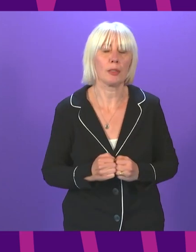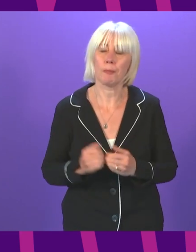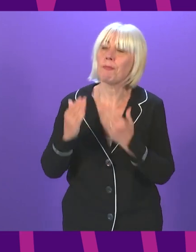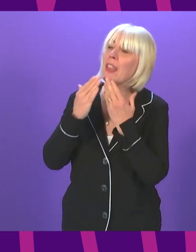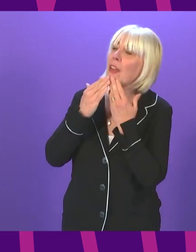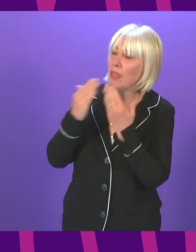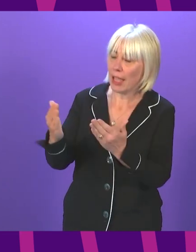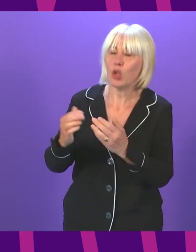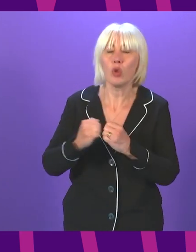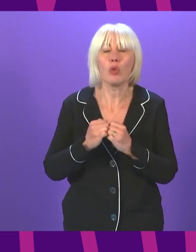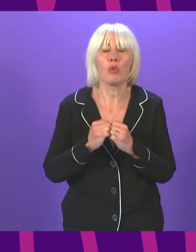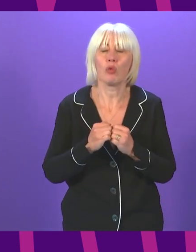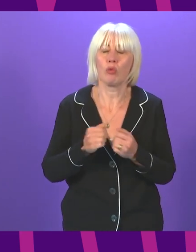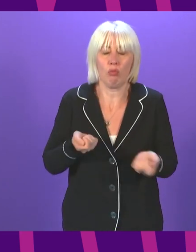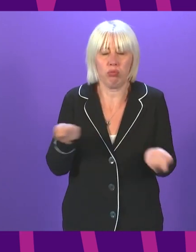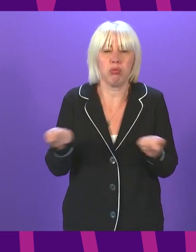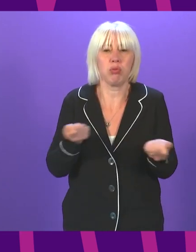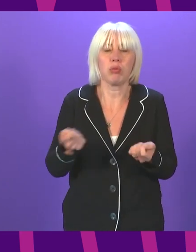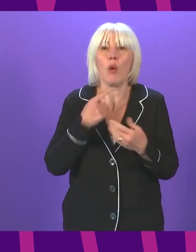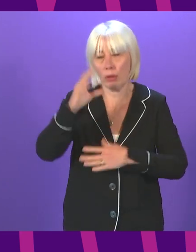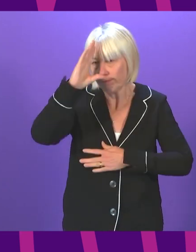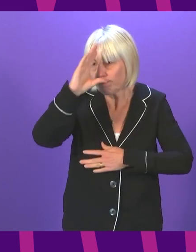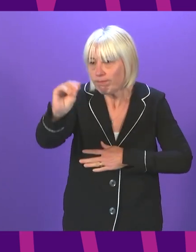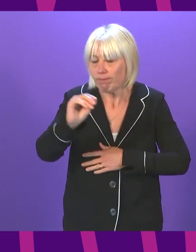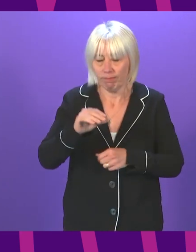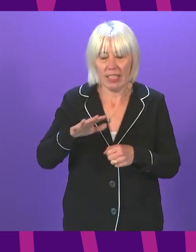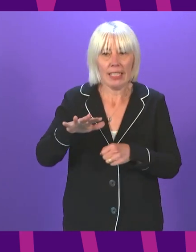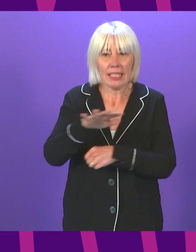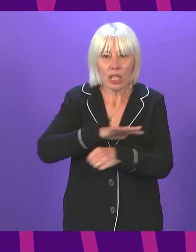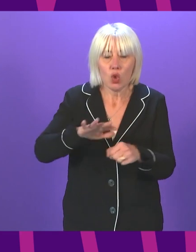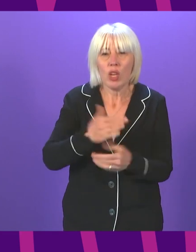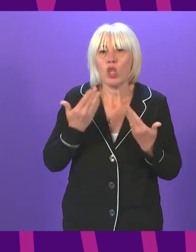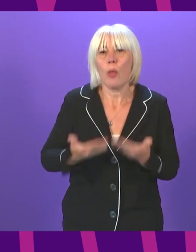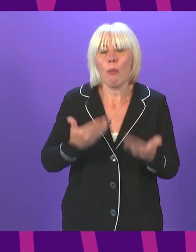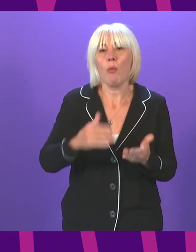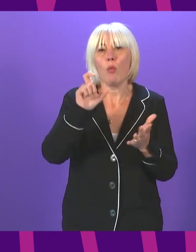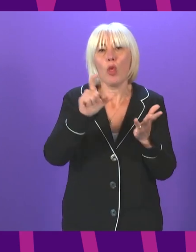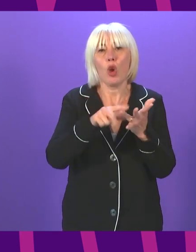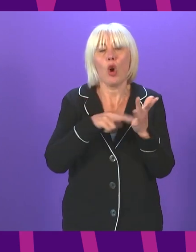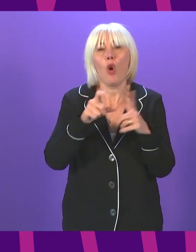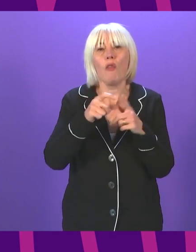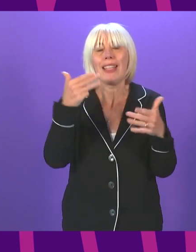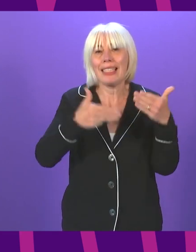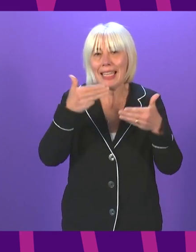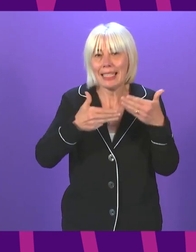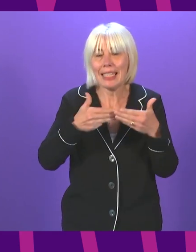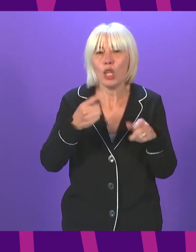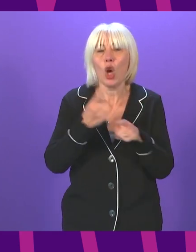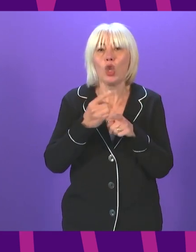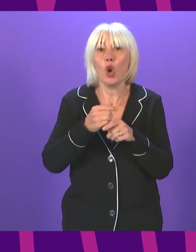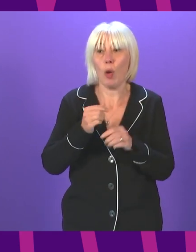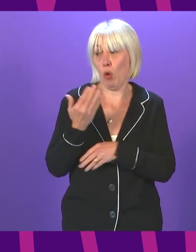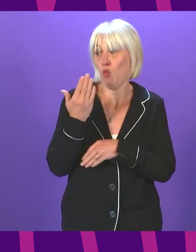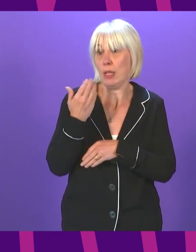I will update Parliament today on the state of the pandemic in Scotland. I will discuss the recent surge in cases